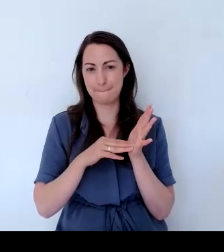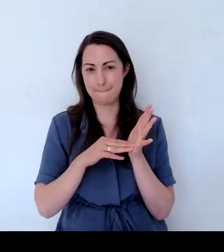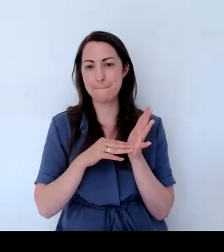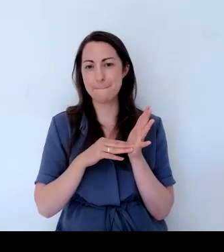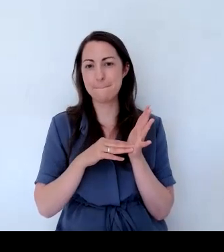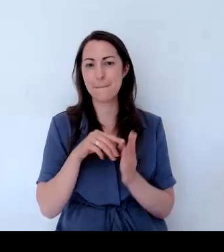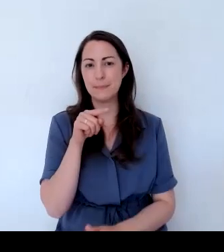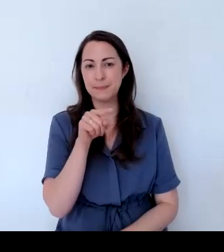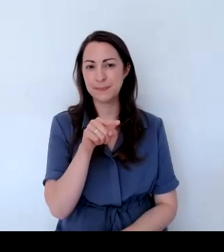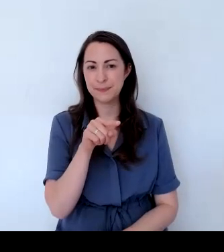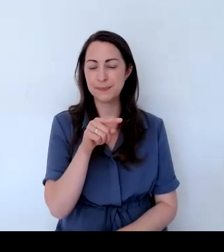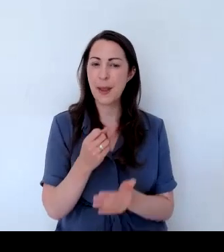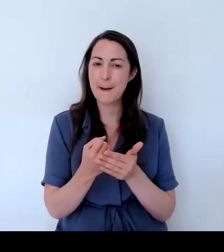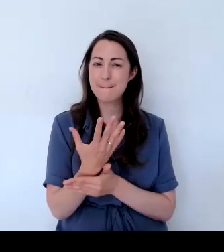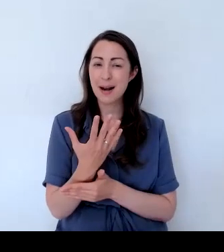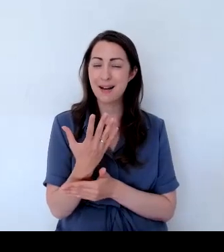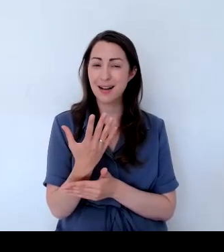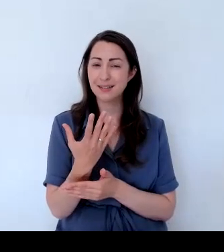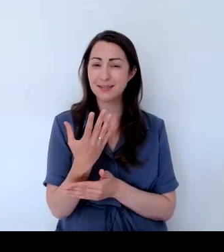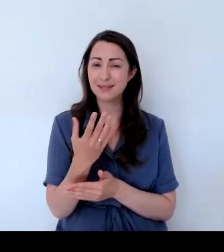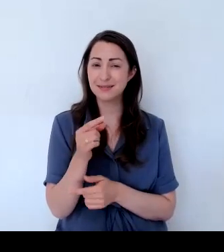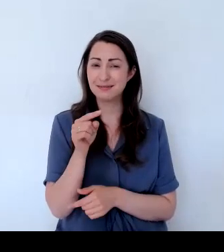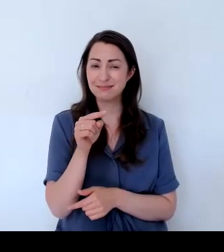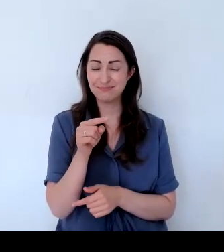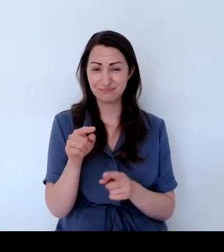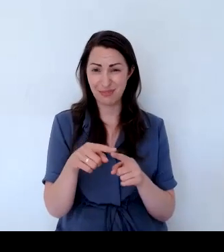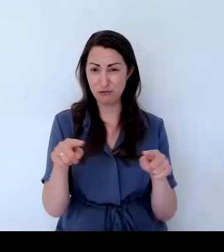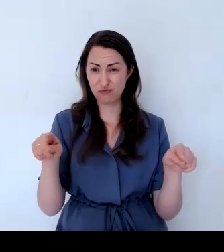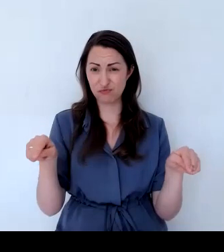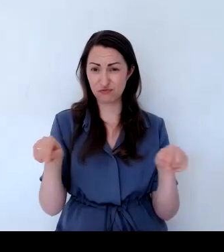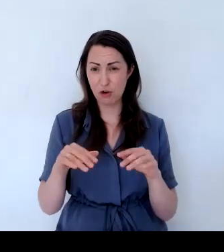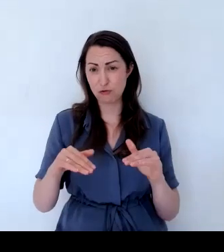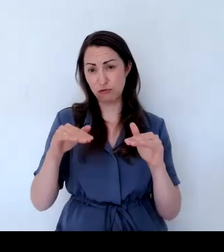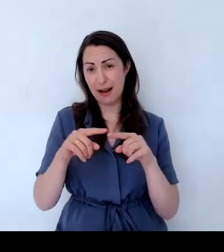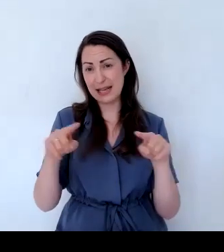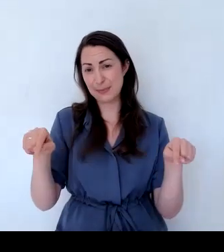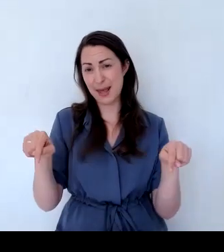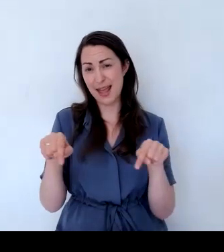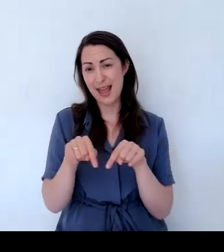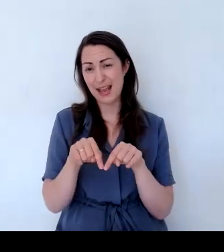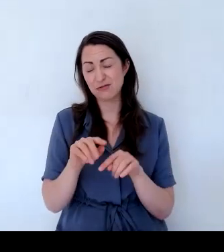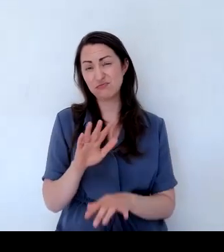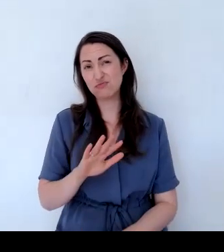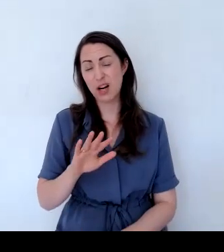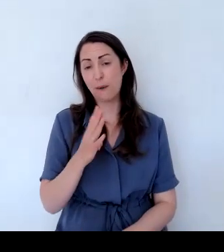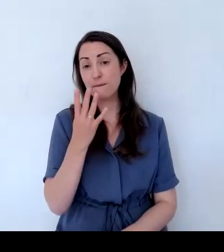that we have had in this raised bed now for perhaps four years.